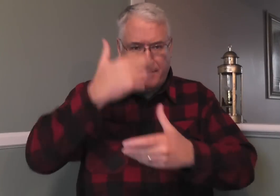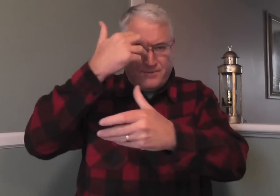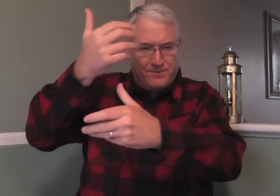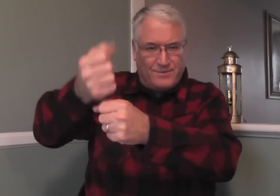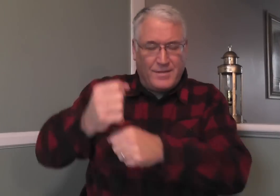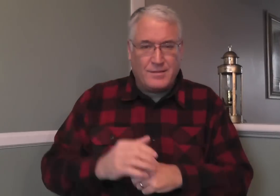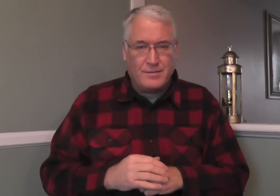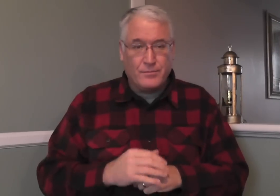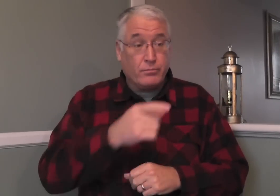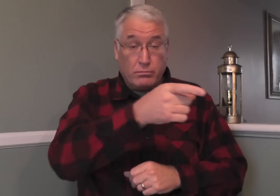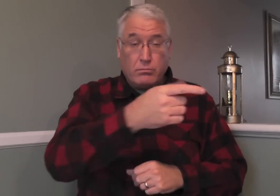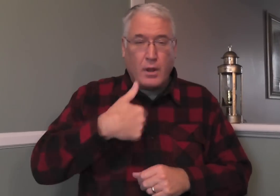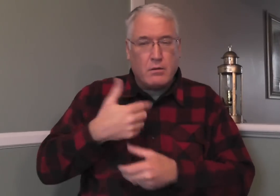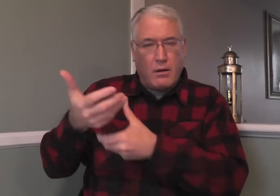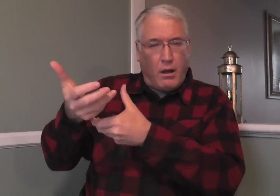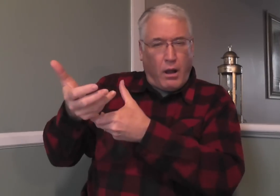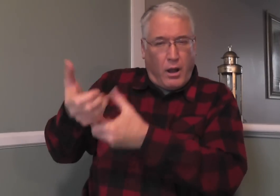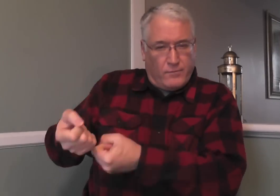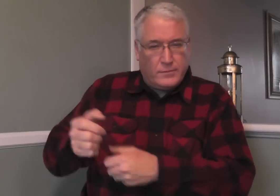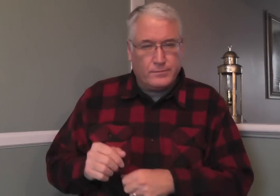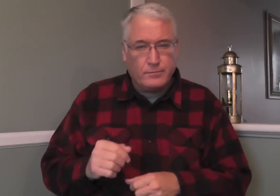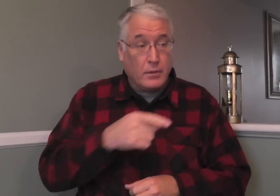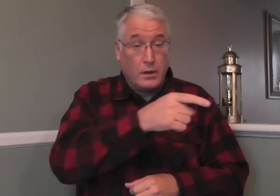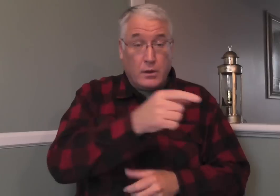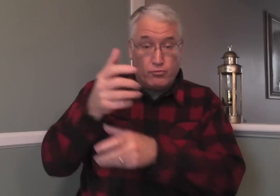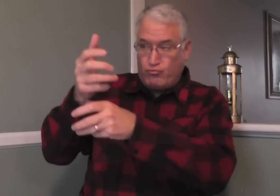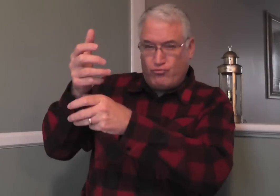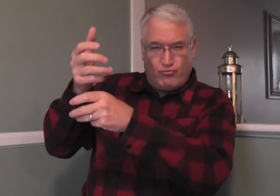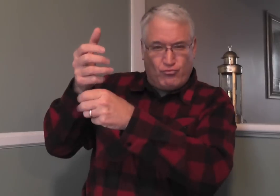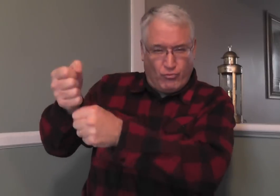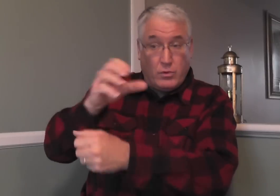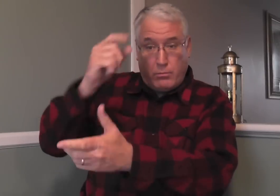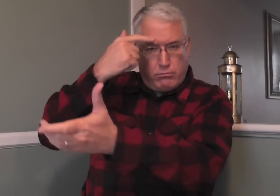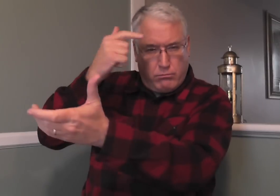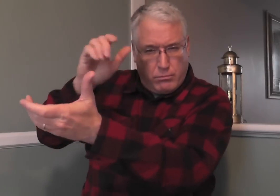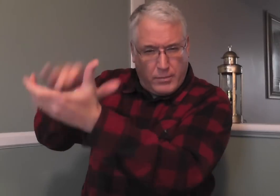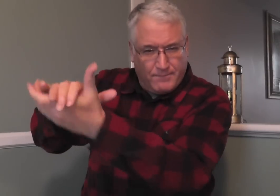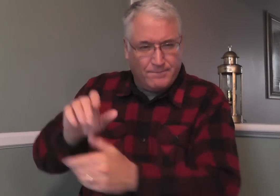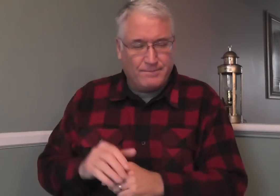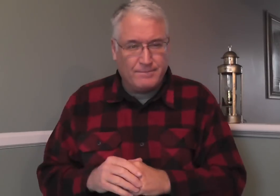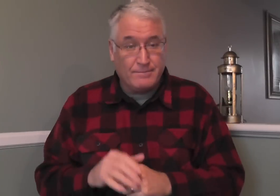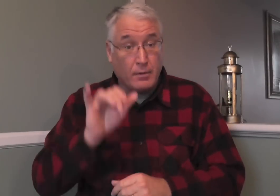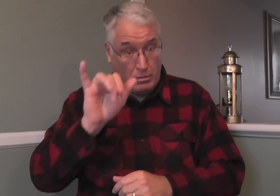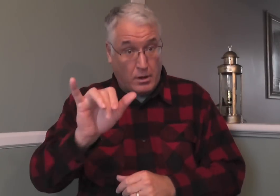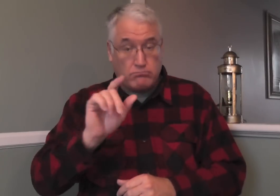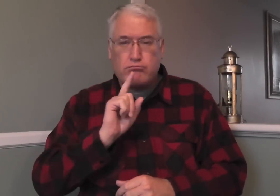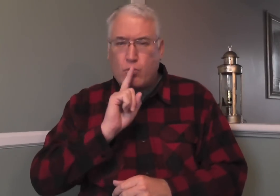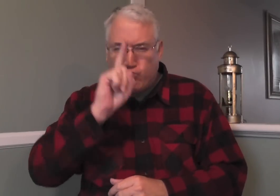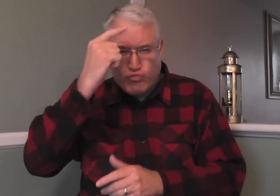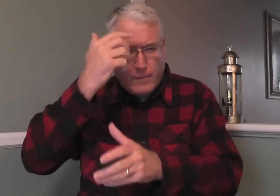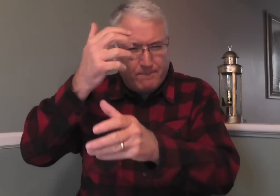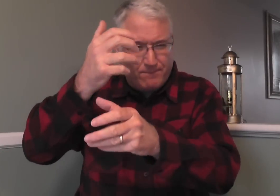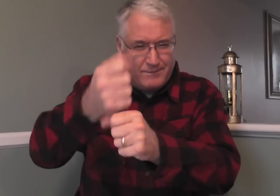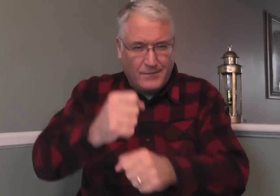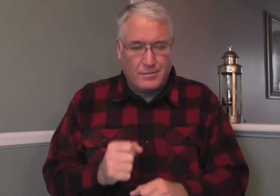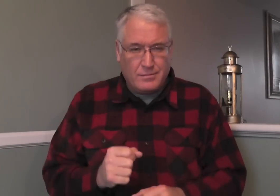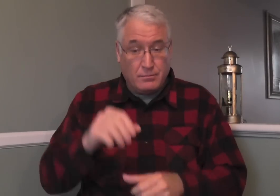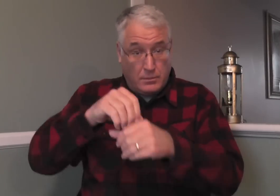Abraham having faith. He had confidence. He trusted. He believed. That's real faith.